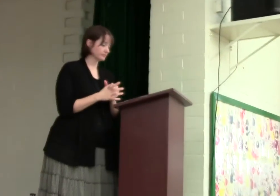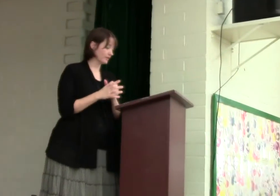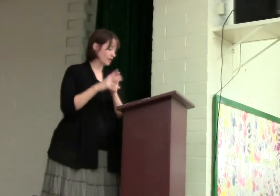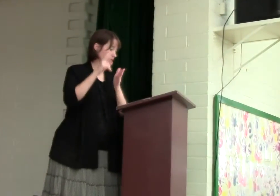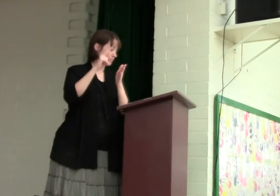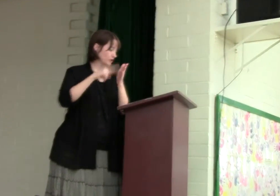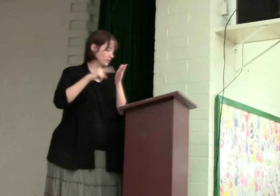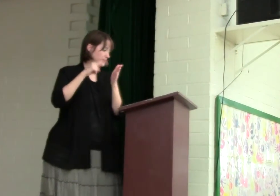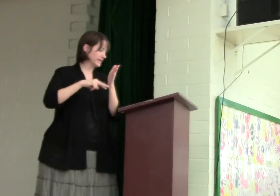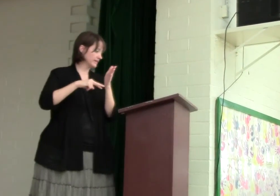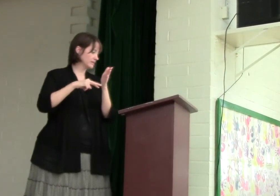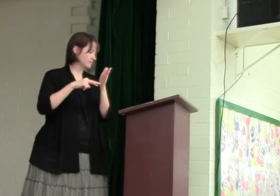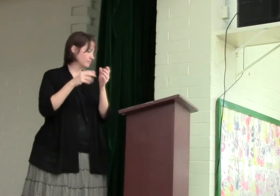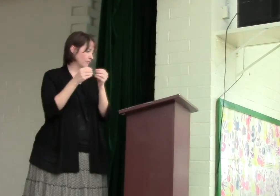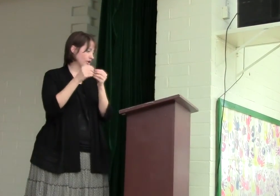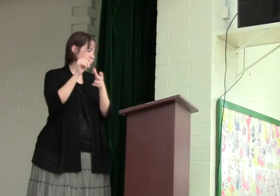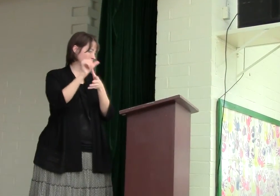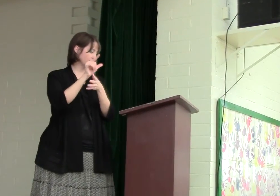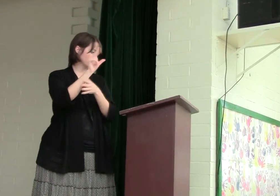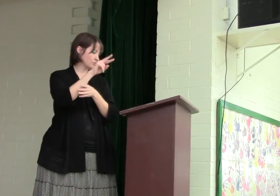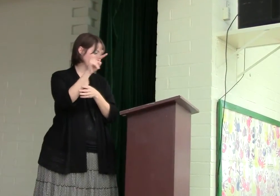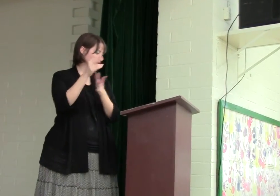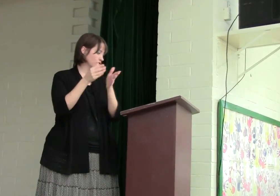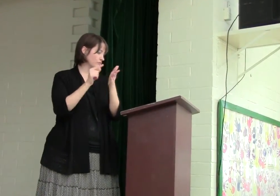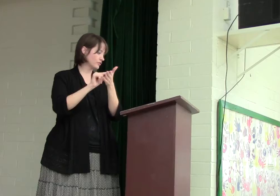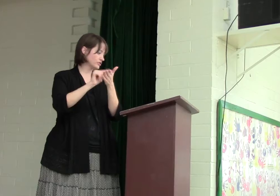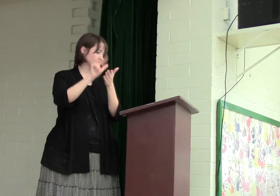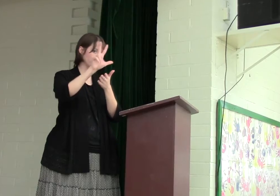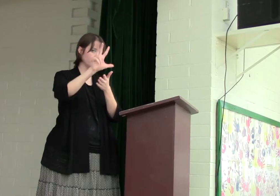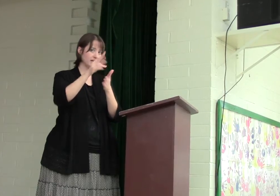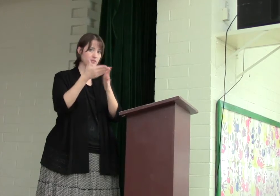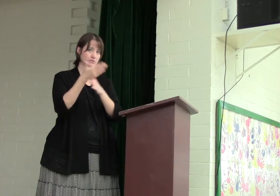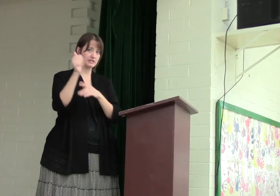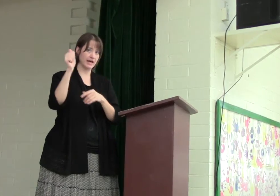We're going to read more in Genesis 22, verses 3 through 10.